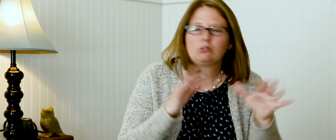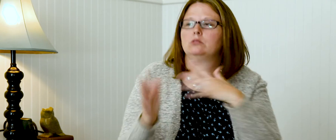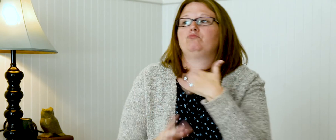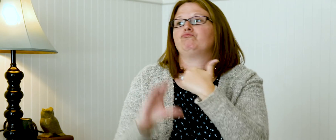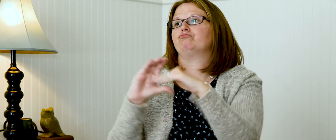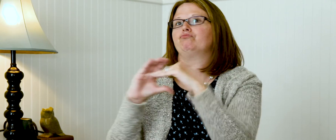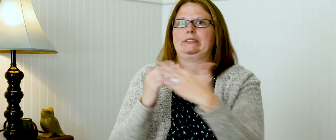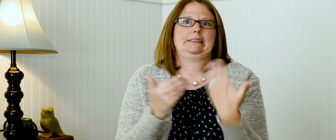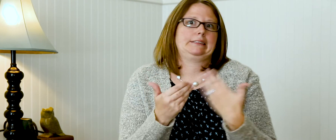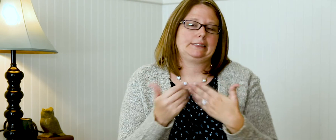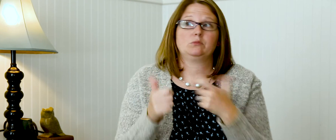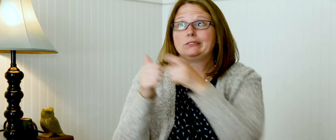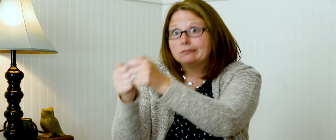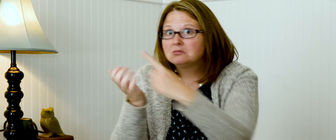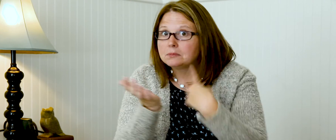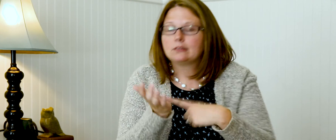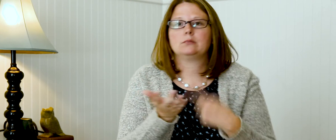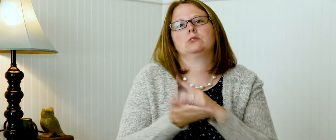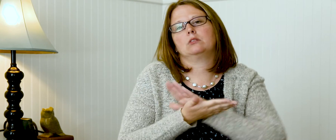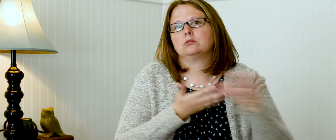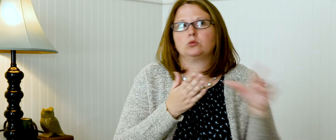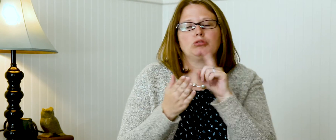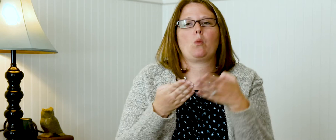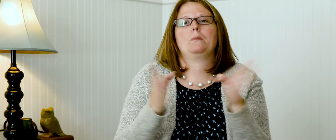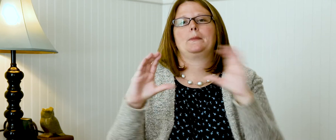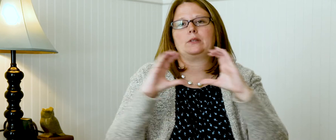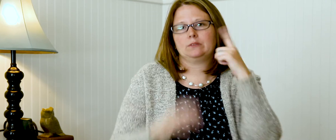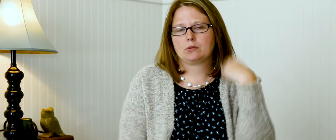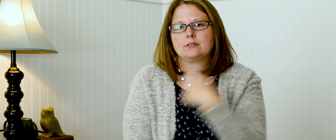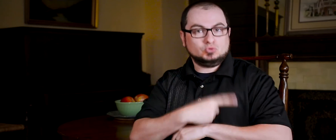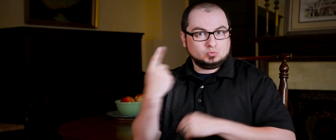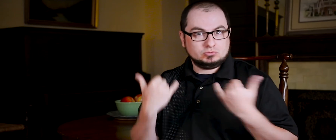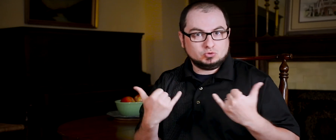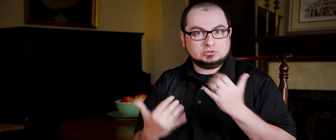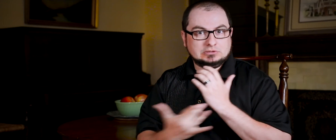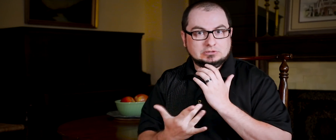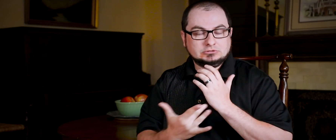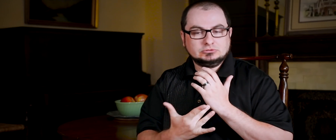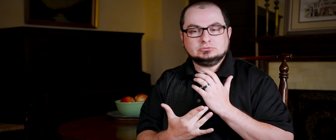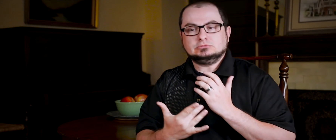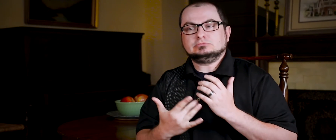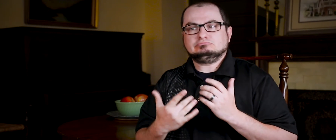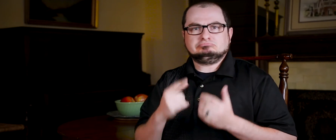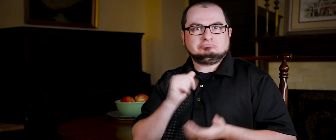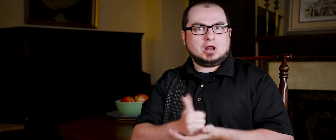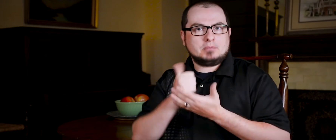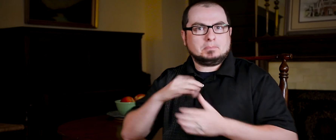Emailing back and forth or even text messaging was a really nice way to open up communication to us. I think technology has been very beneficial for deaf